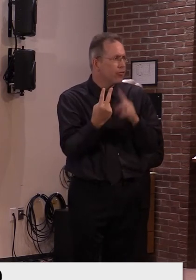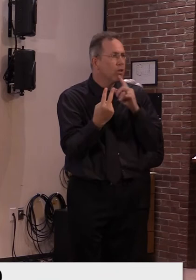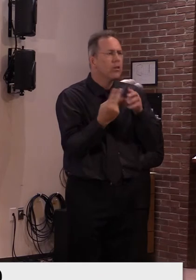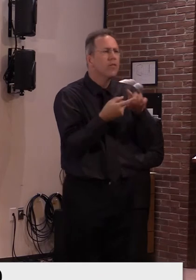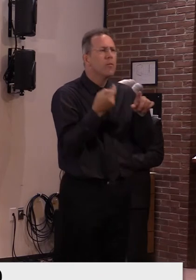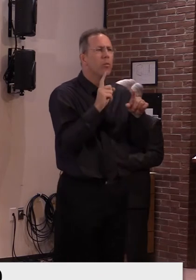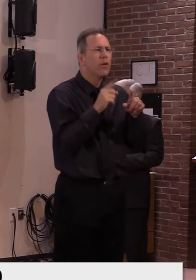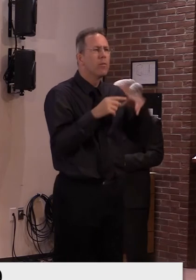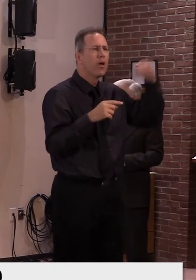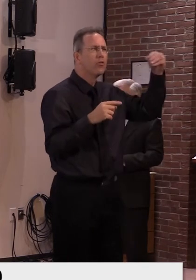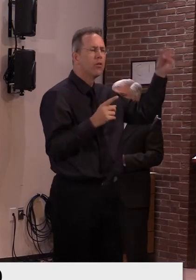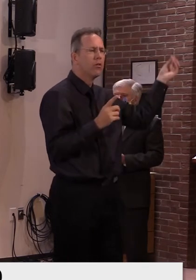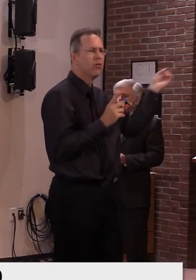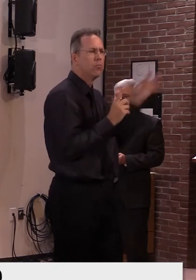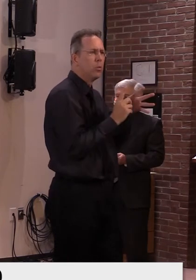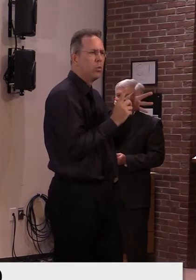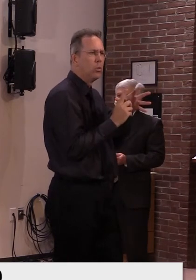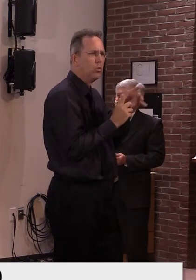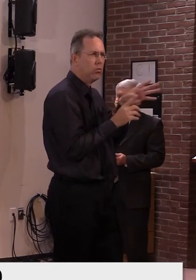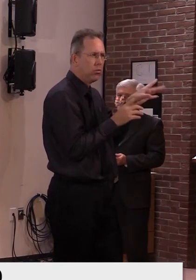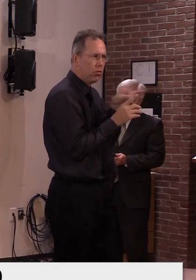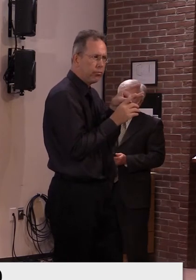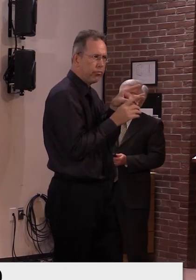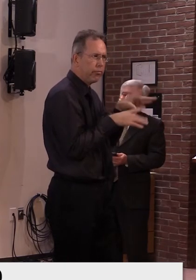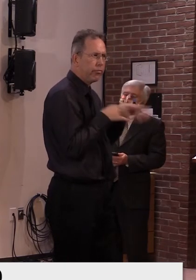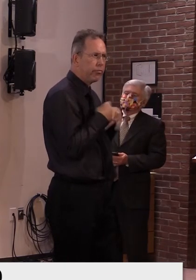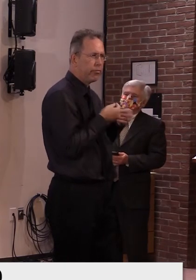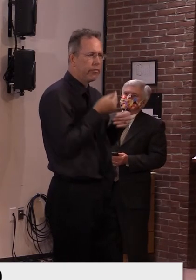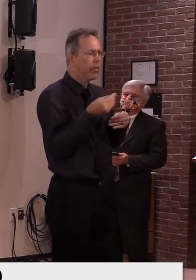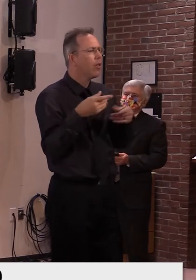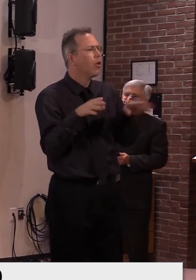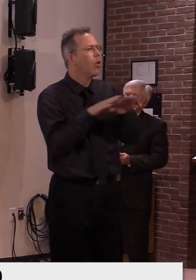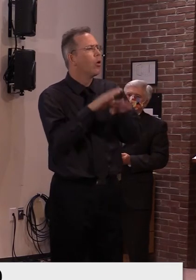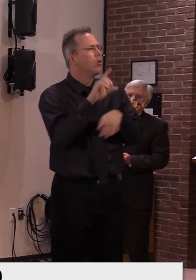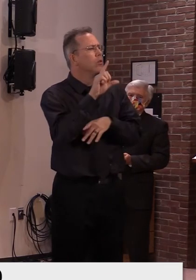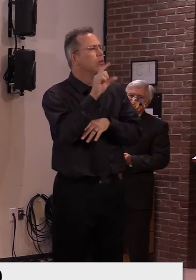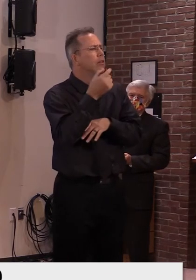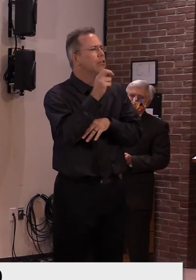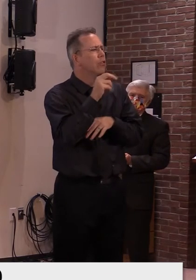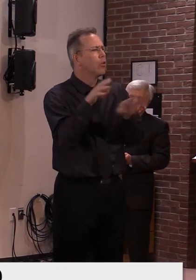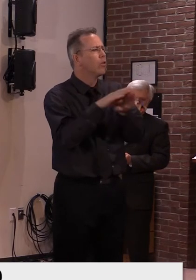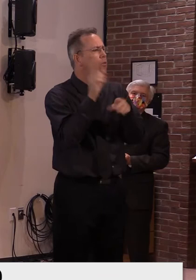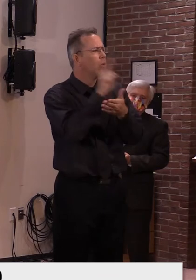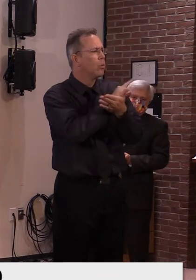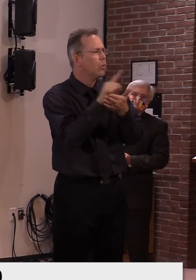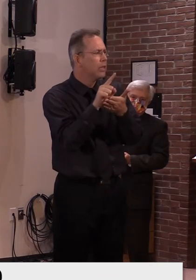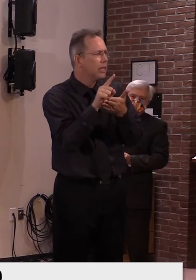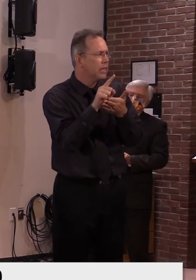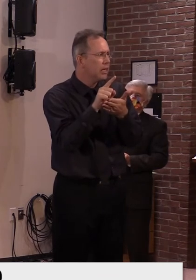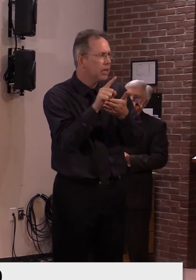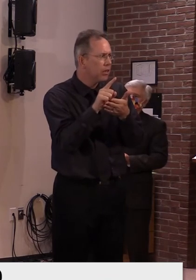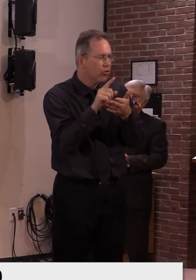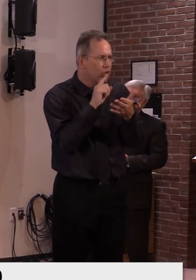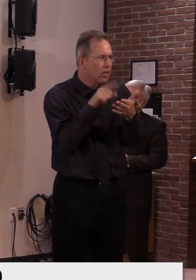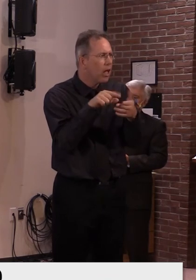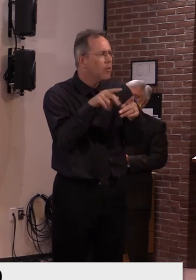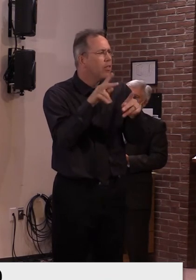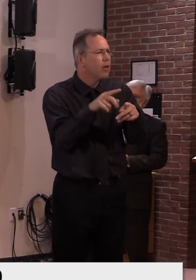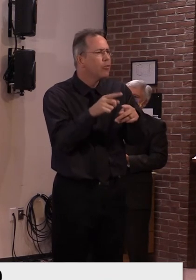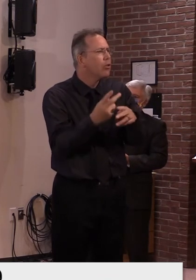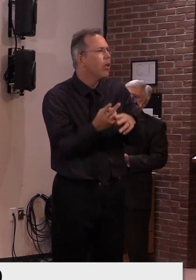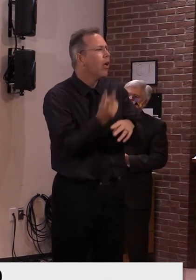not from another individual at the Legion, but from another location. So maybe that's why it's not popping up as being connected to the Legion itself.